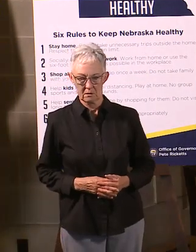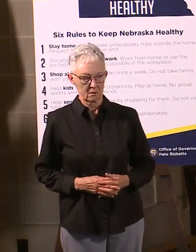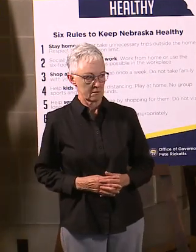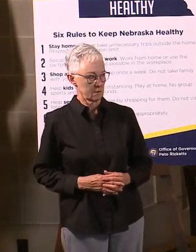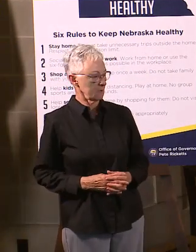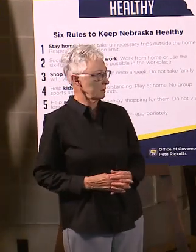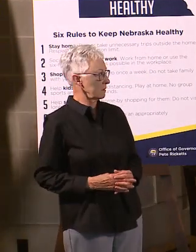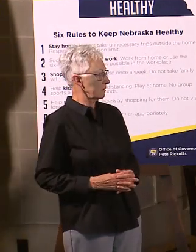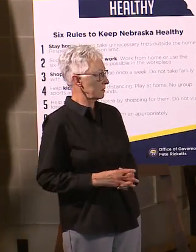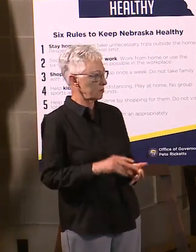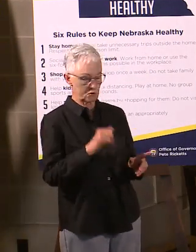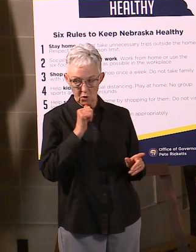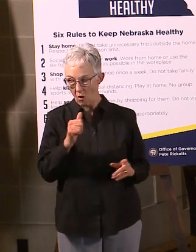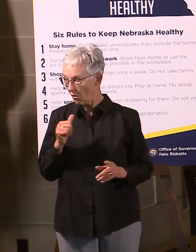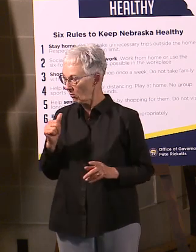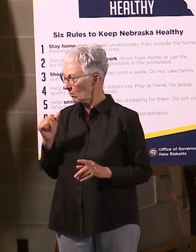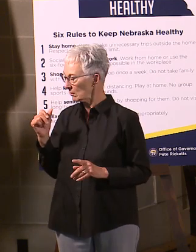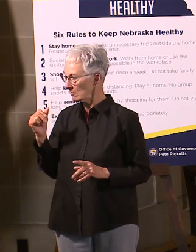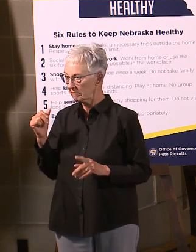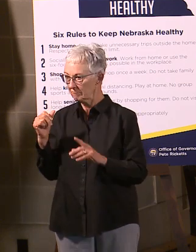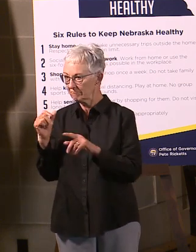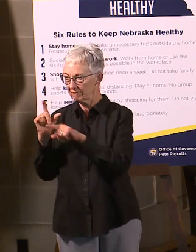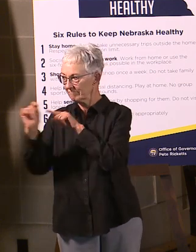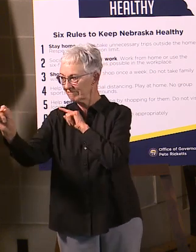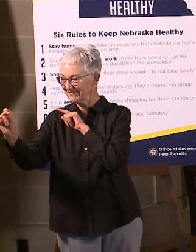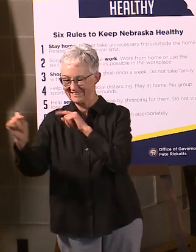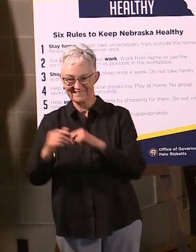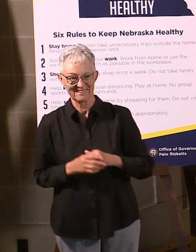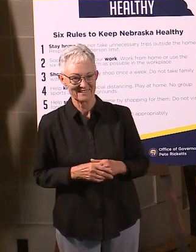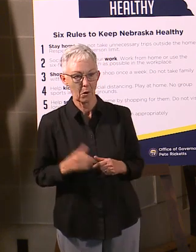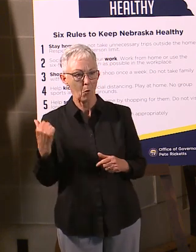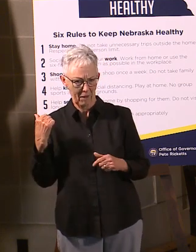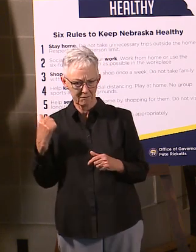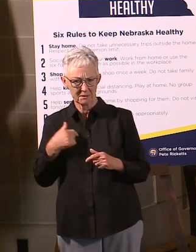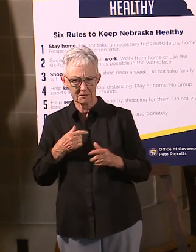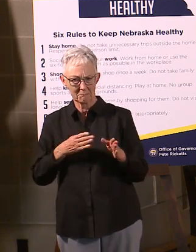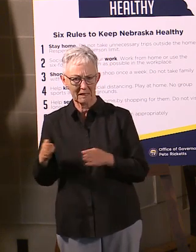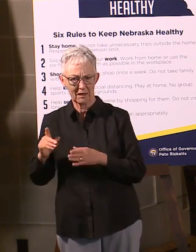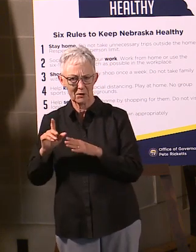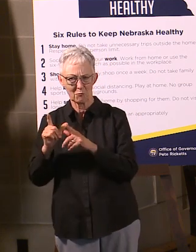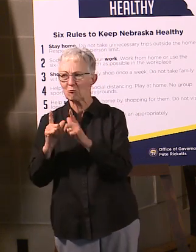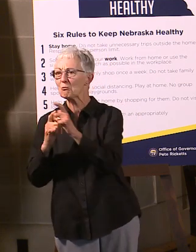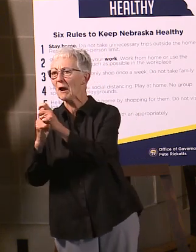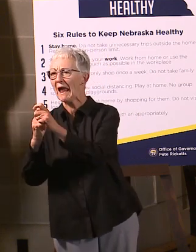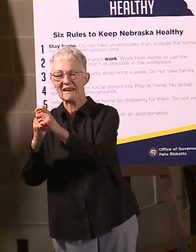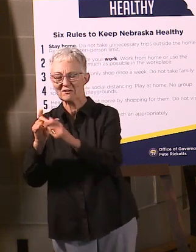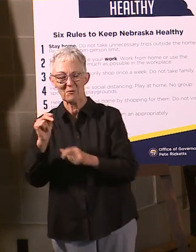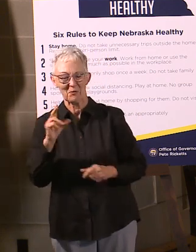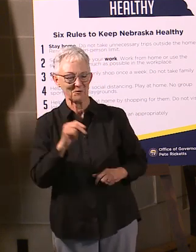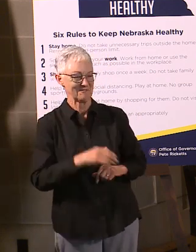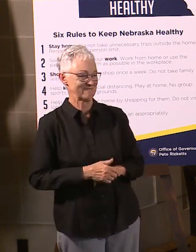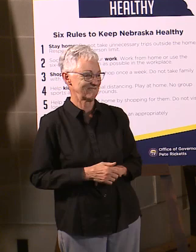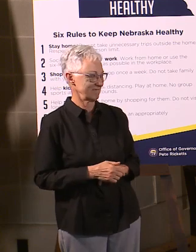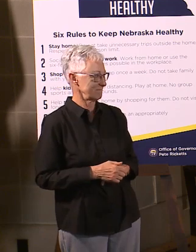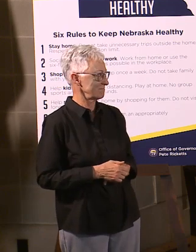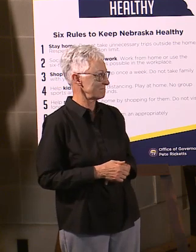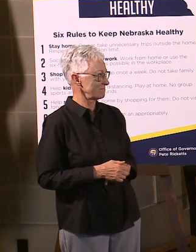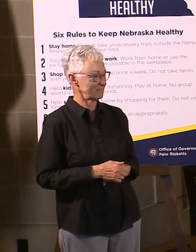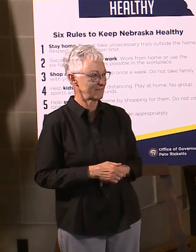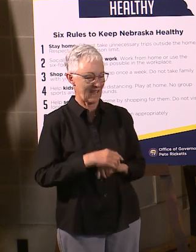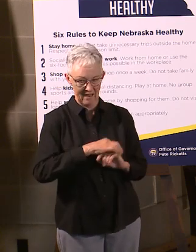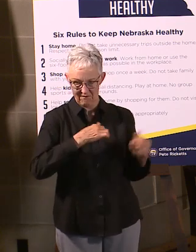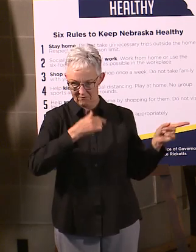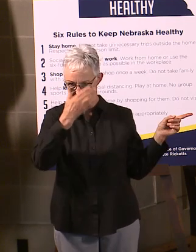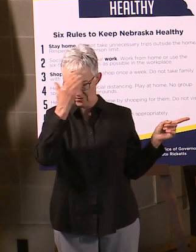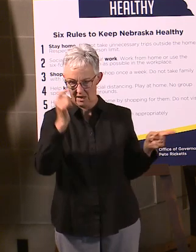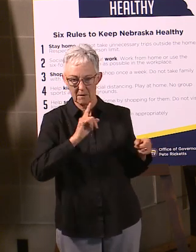And don't go too far away because I'm sure there might be other questions, right? Okay. So don't run away. Don't run away yet. A couple of things I realized I probably should have mentioned.